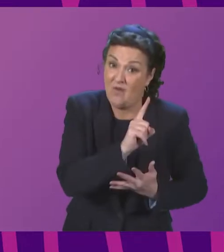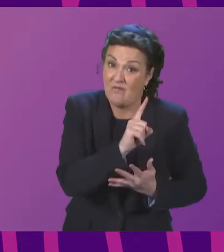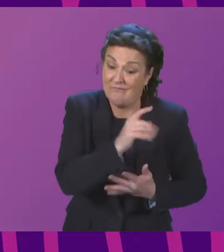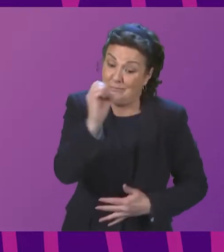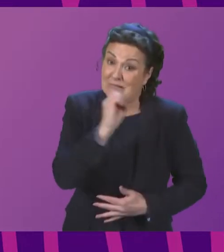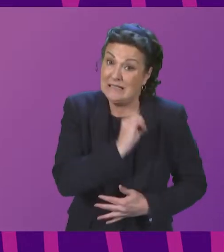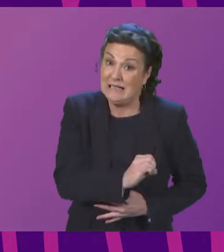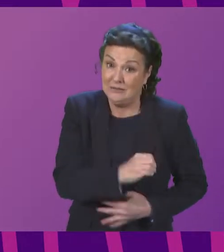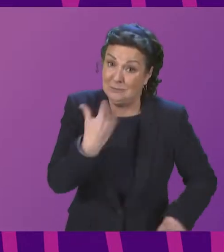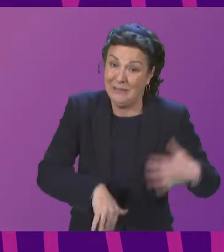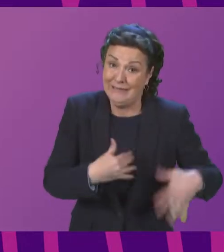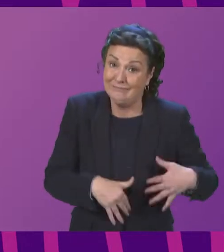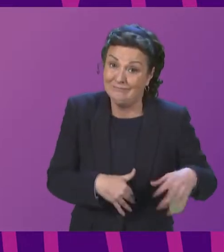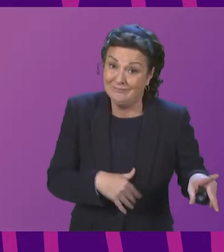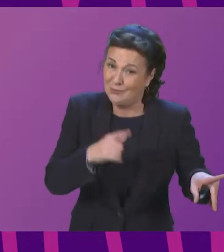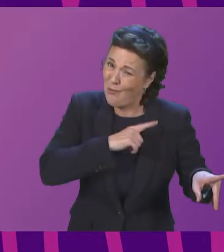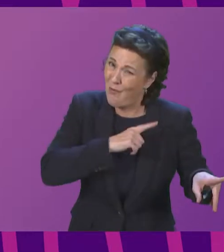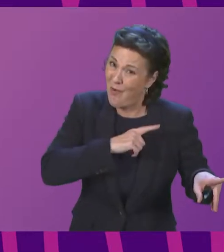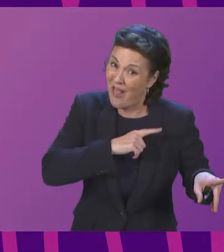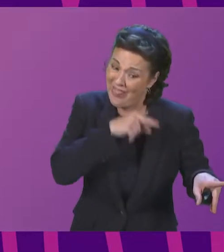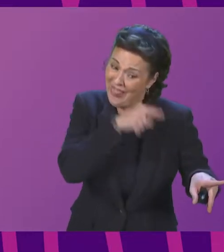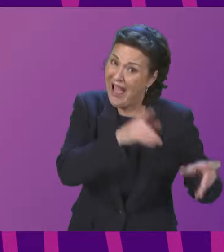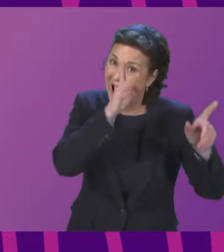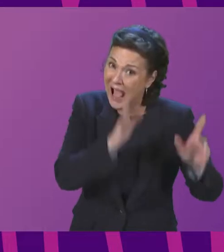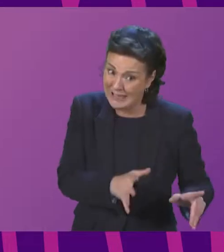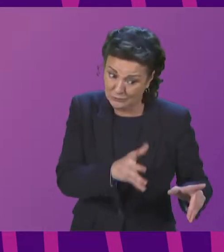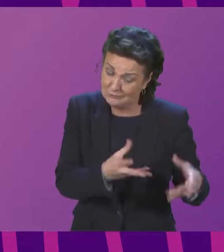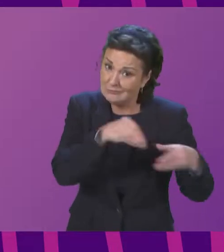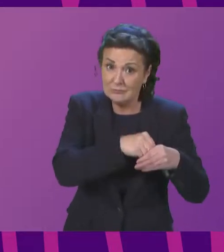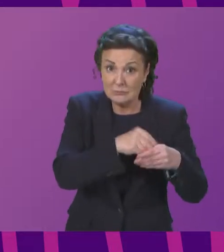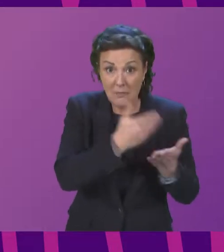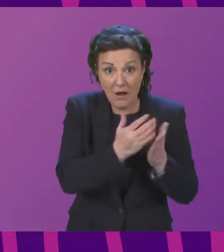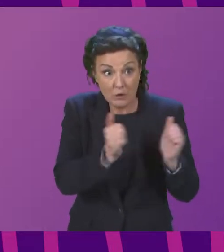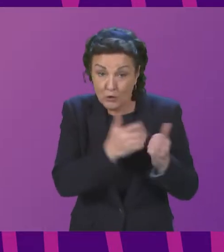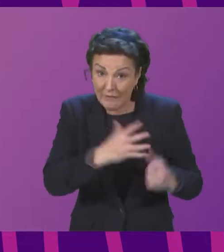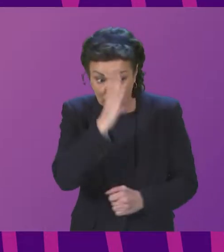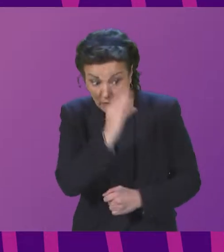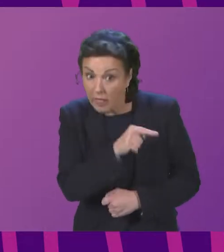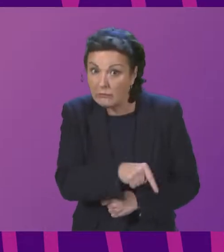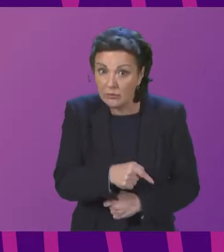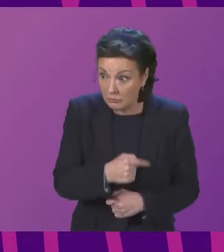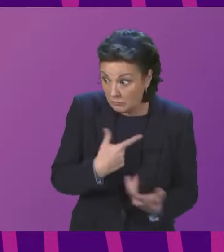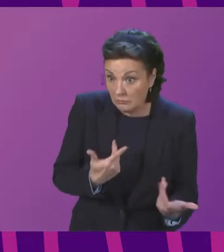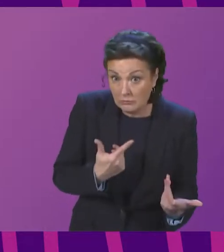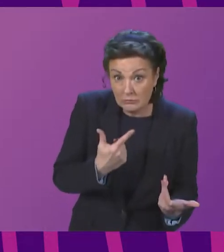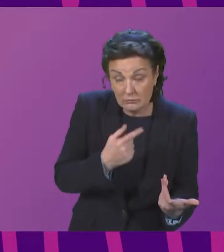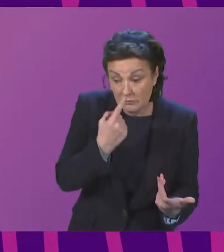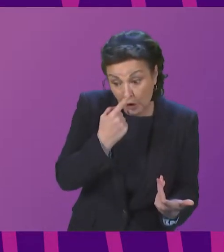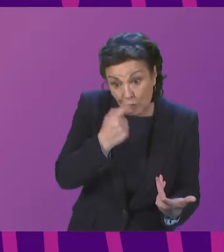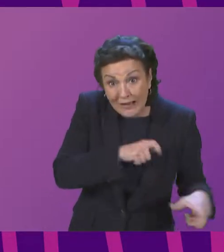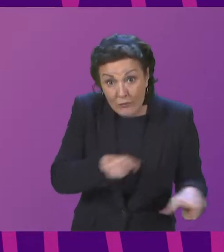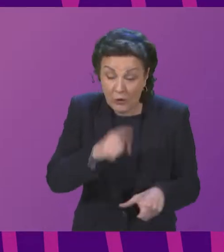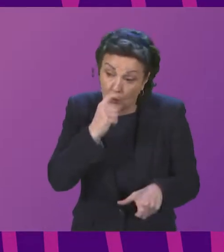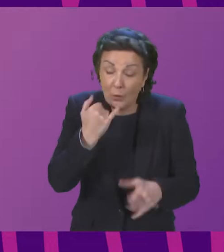may have to form the basis of any informed consent in the event that um there is an argument for the this process proceeding